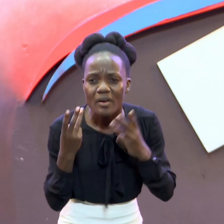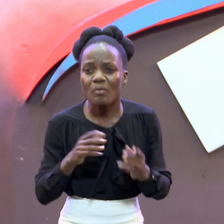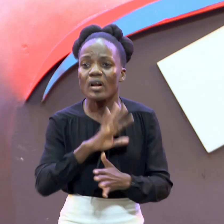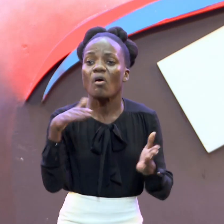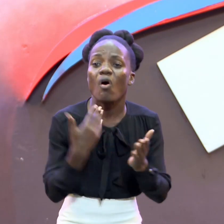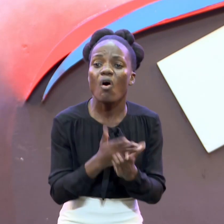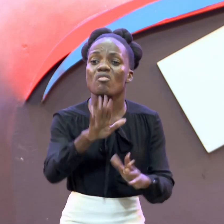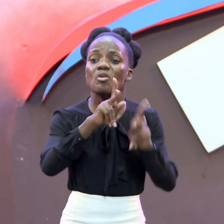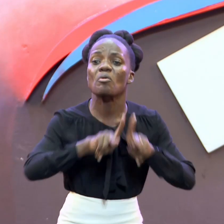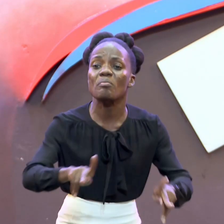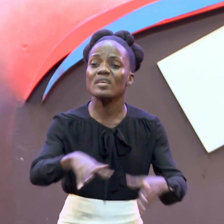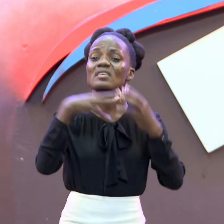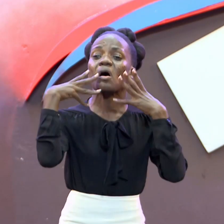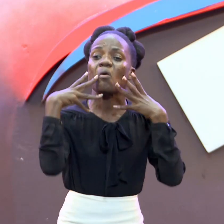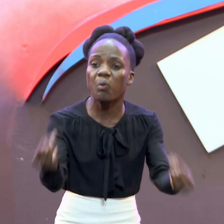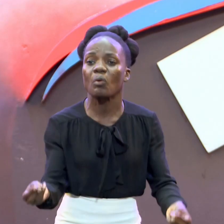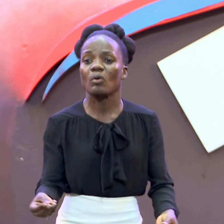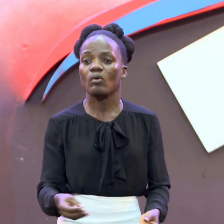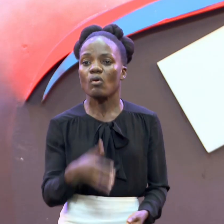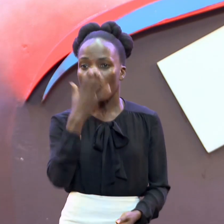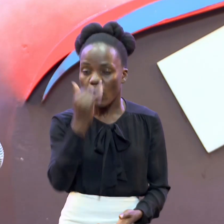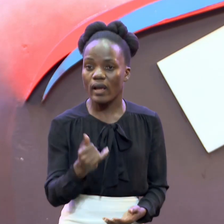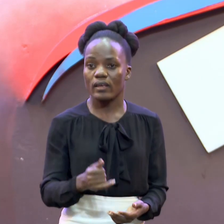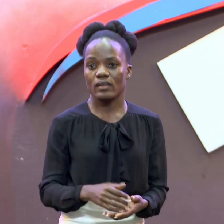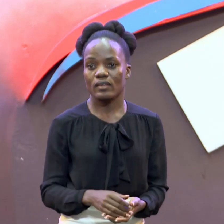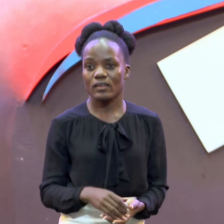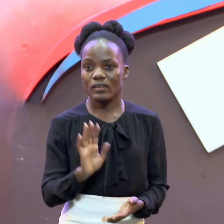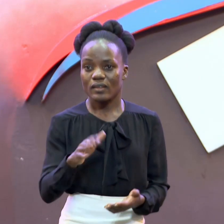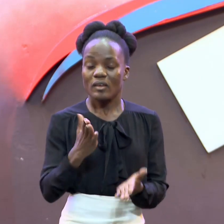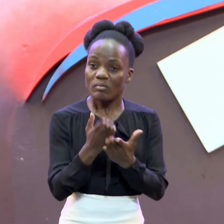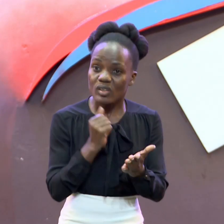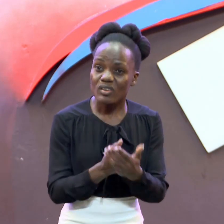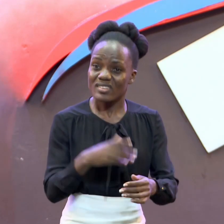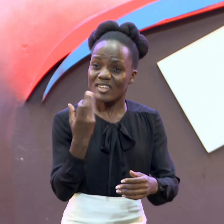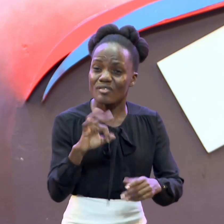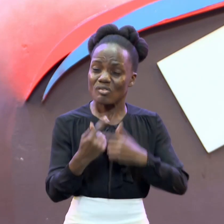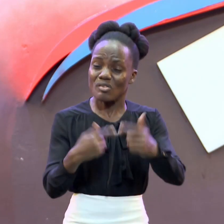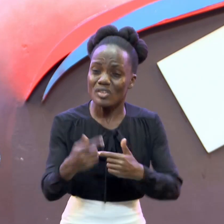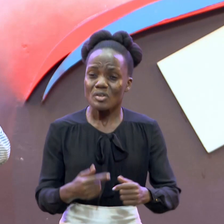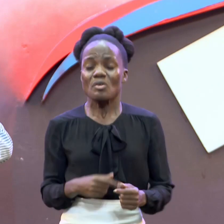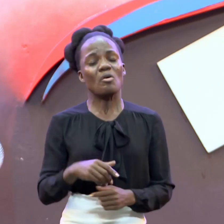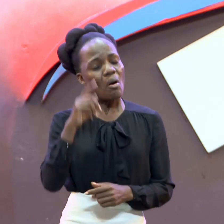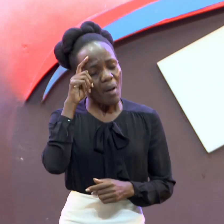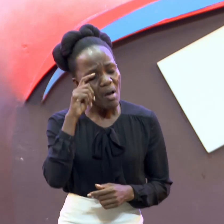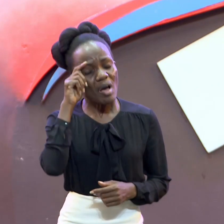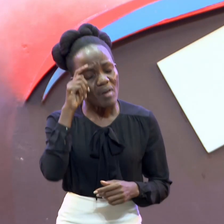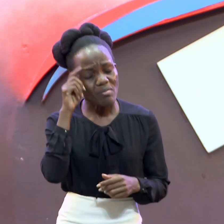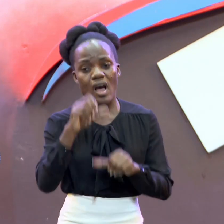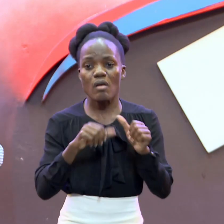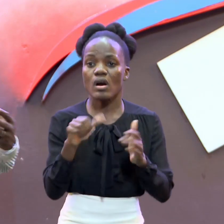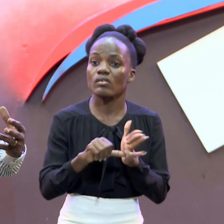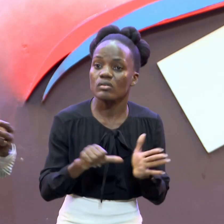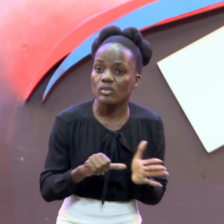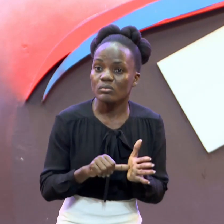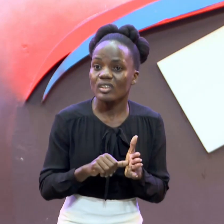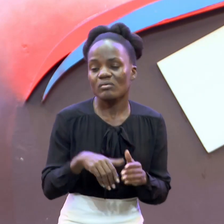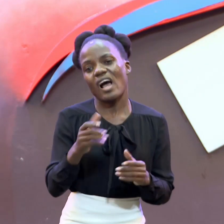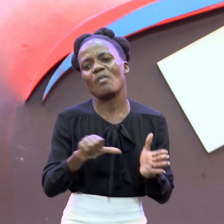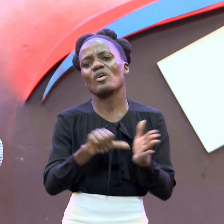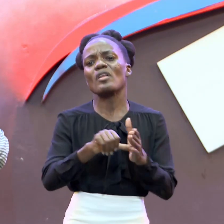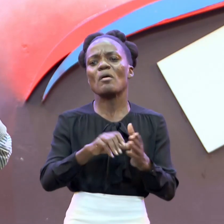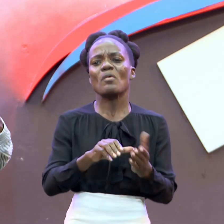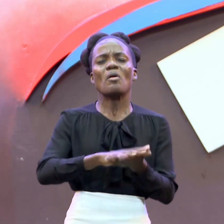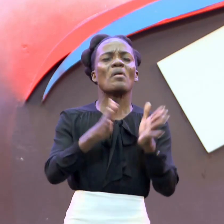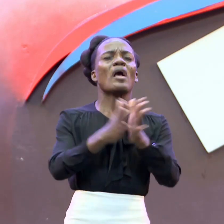About Your Problems And Certainly This What Happens The More You Meditate Upon That Problem The More It Bulges The